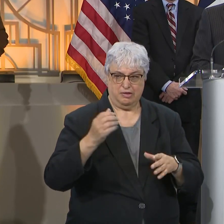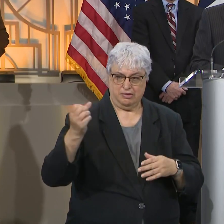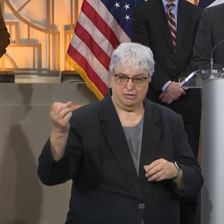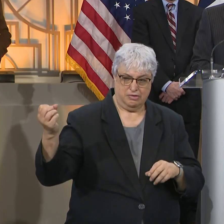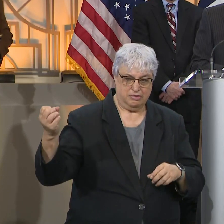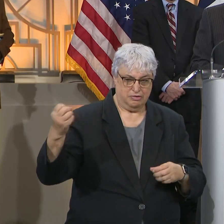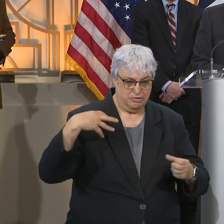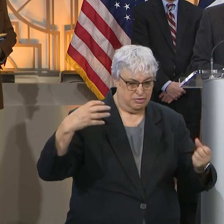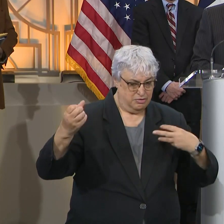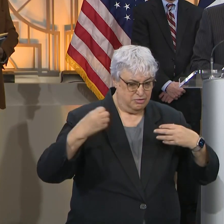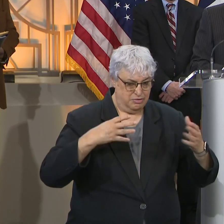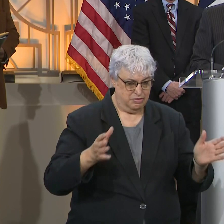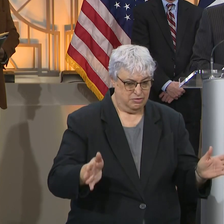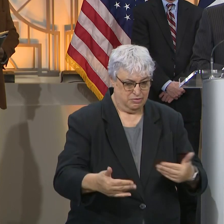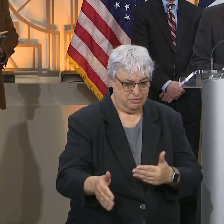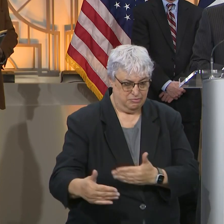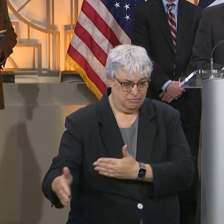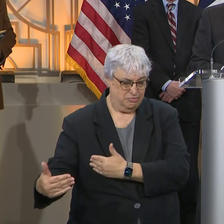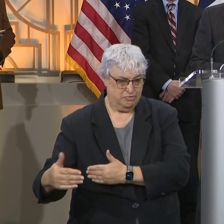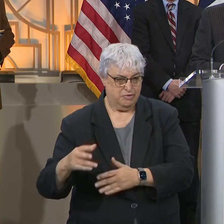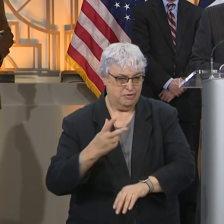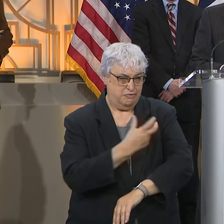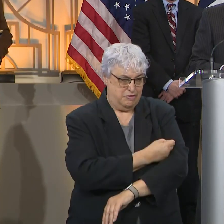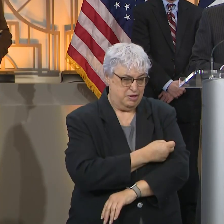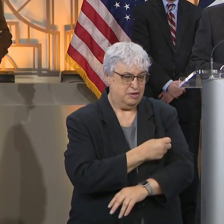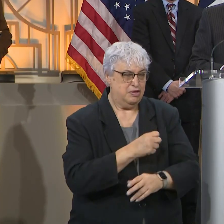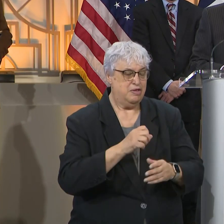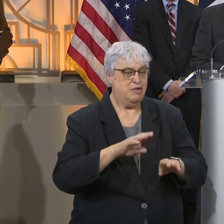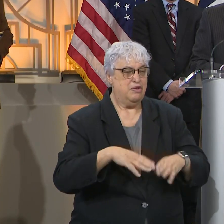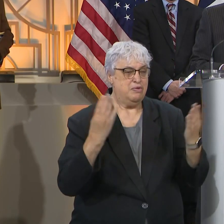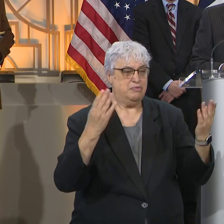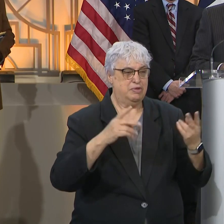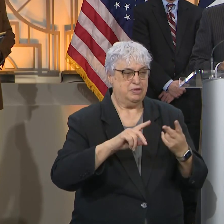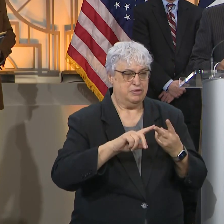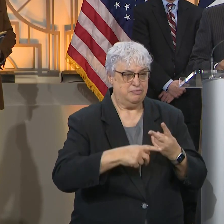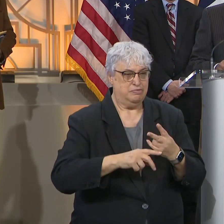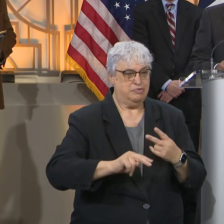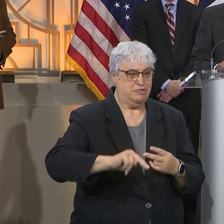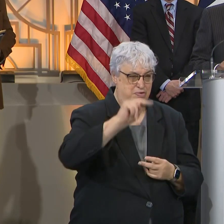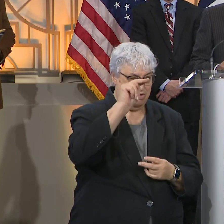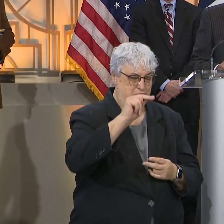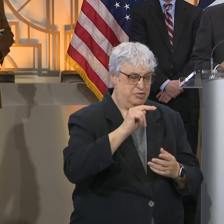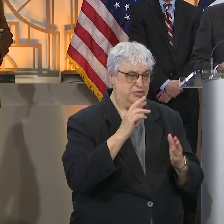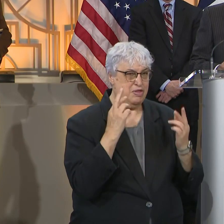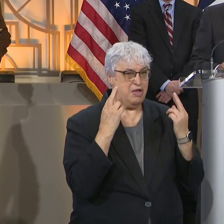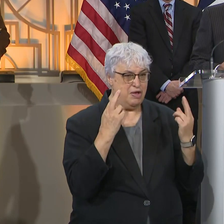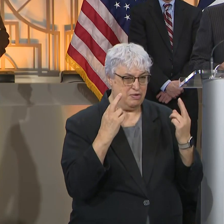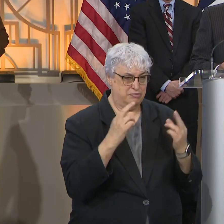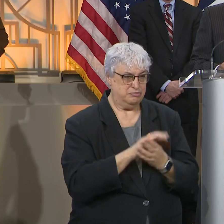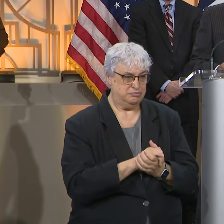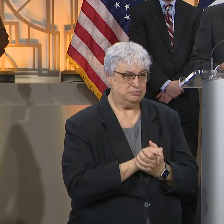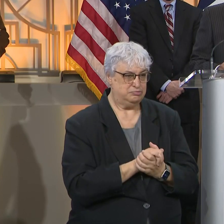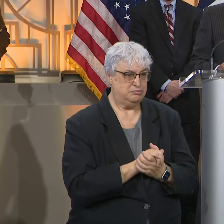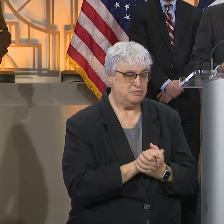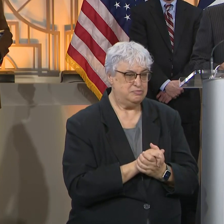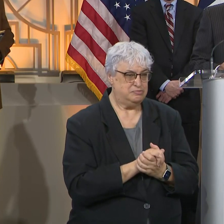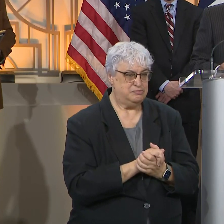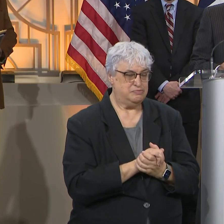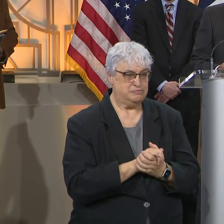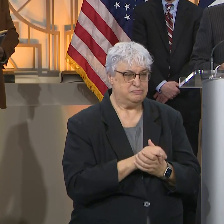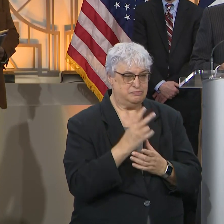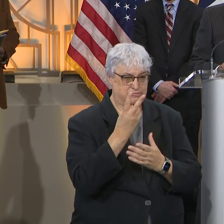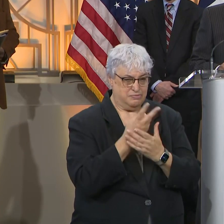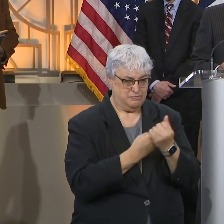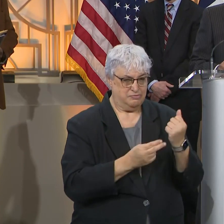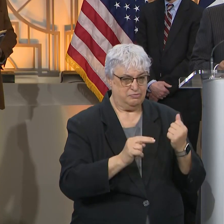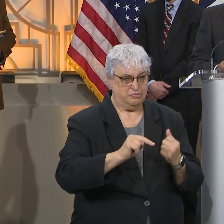vaccines to even open up a north site. That's my hope that we could do both a